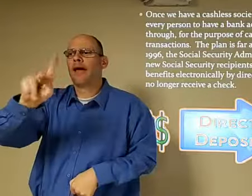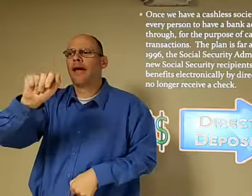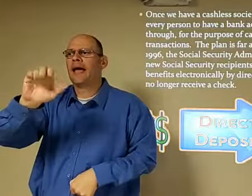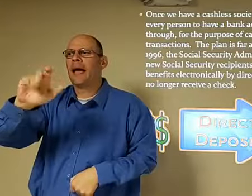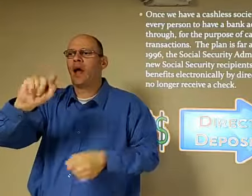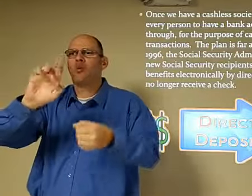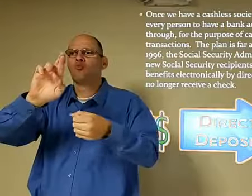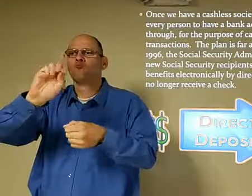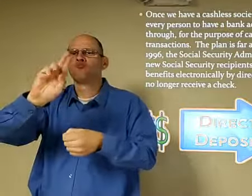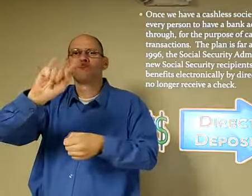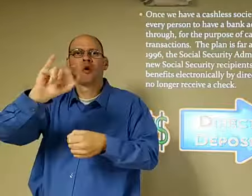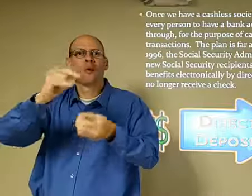society,